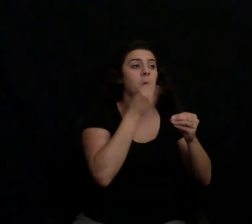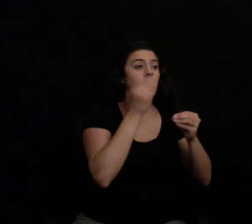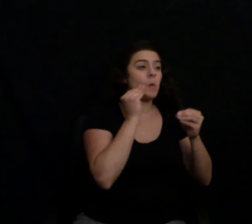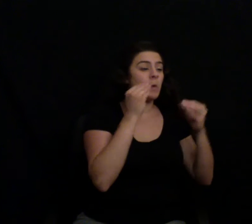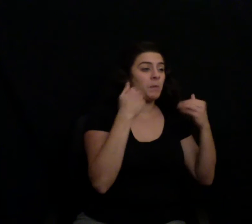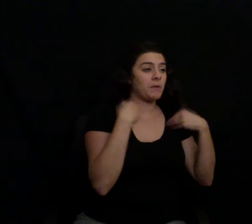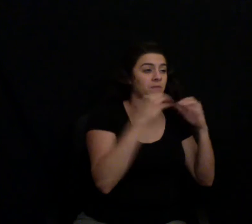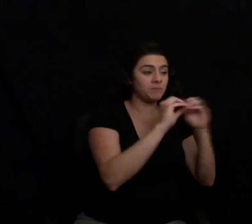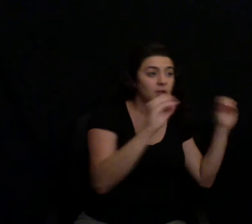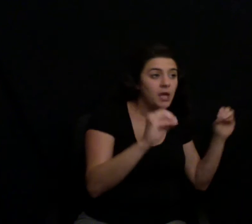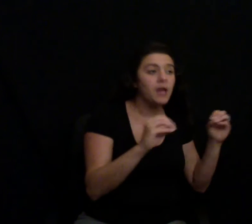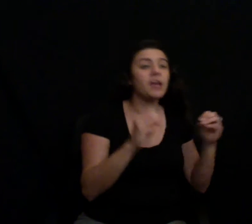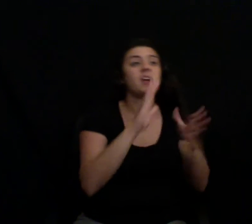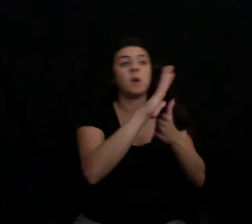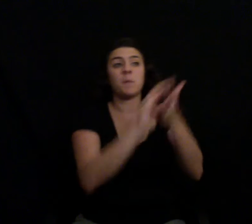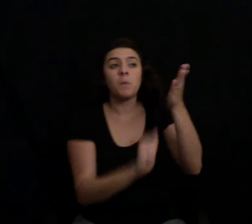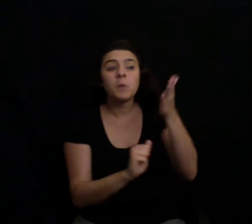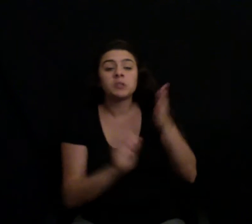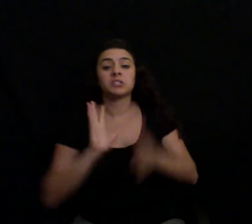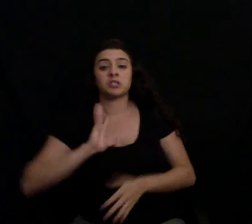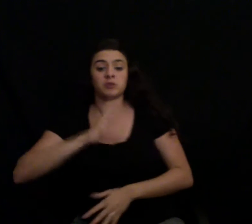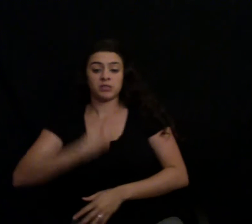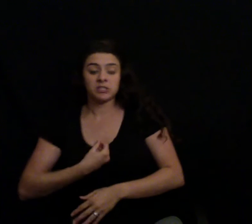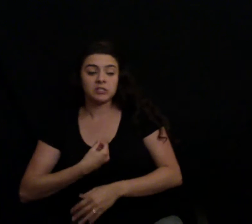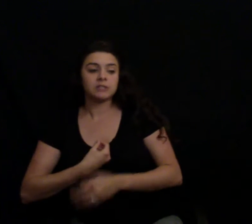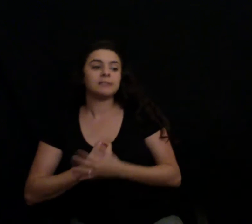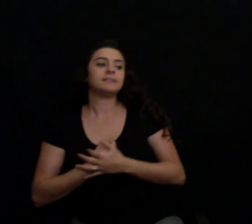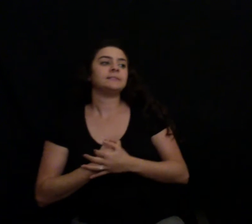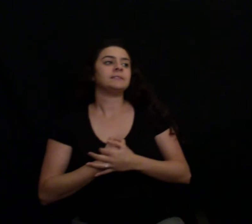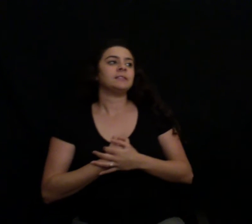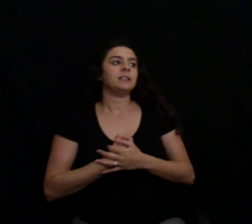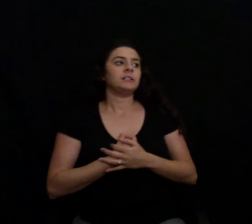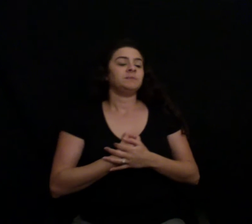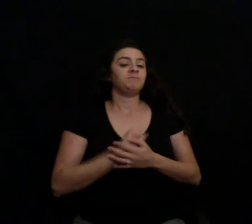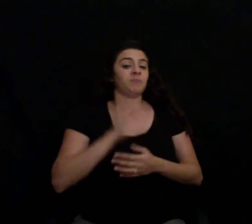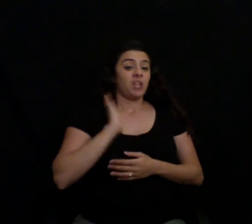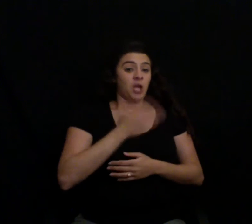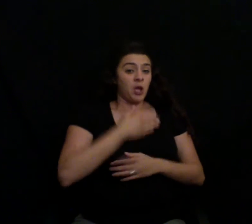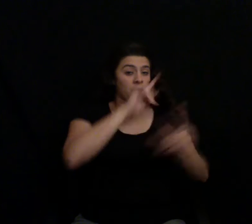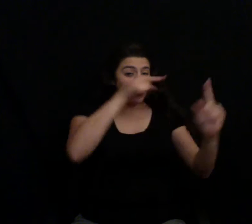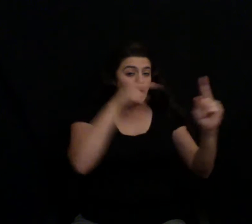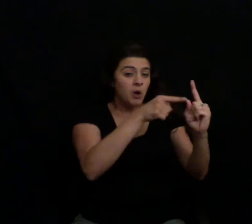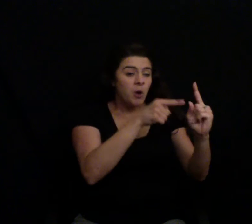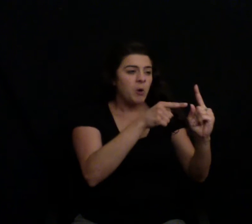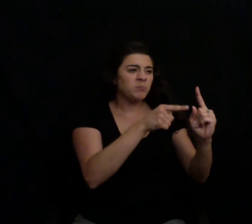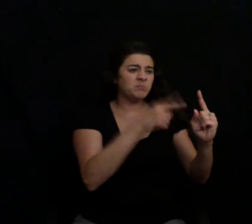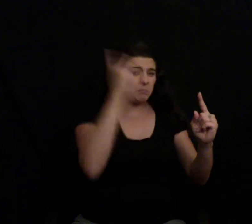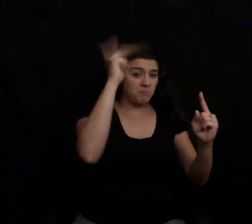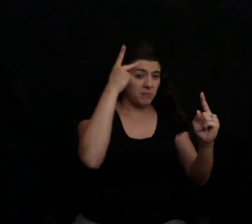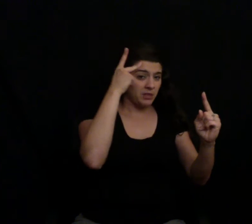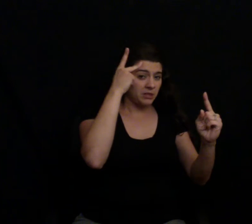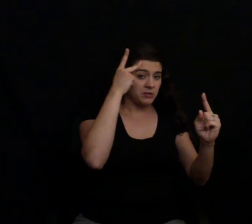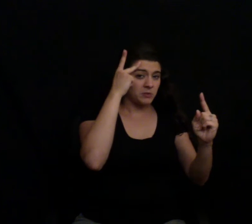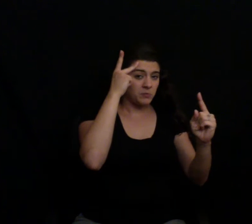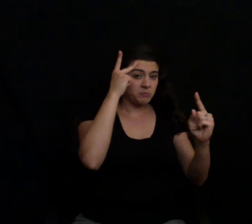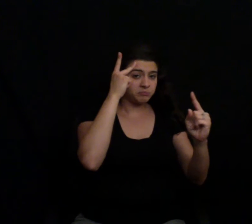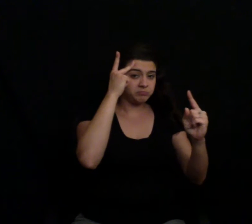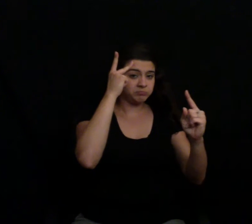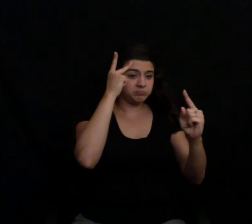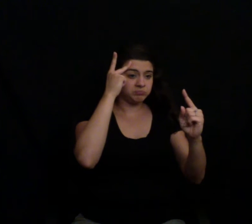Now, our goal with Upvoted is not to push any agenda, but just to learn about these different facets of life for ourselves. We,